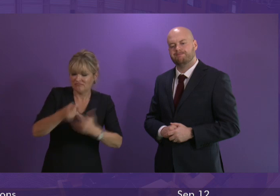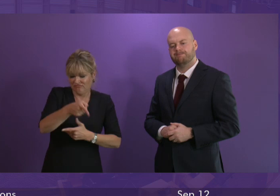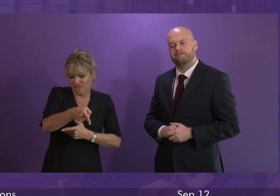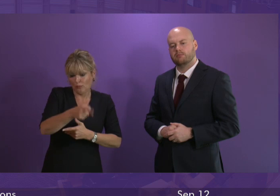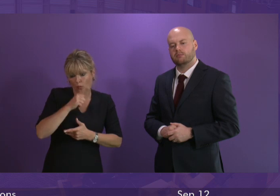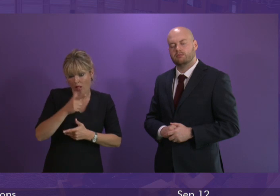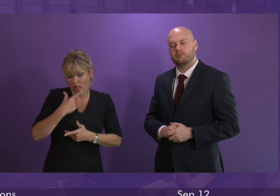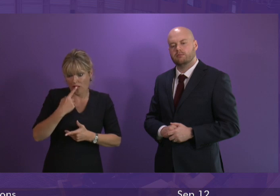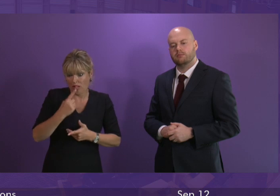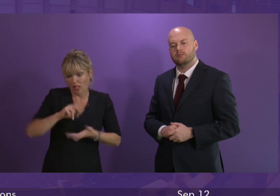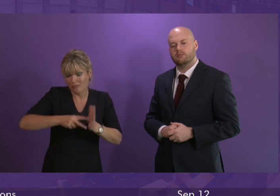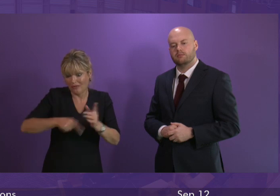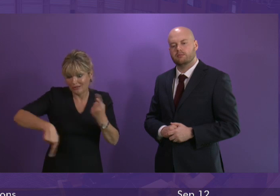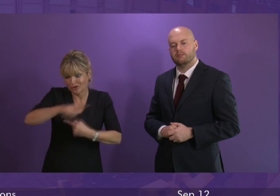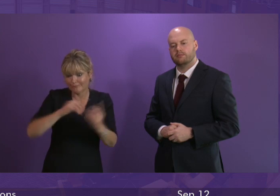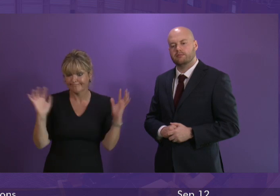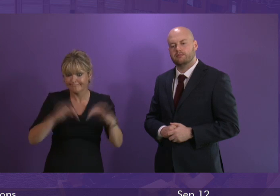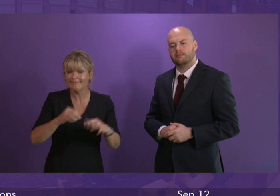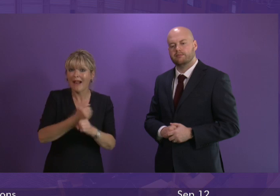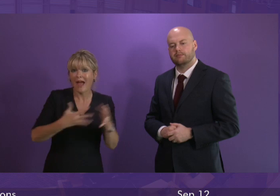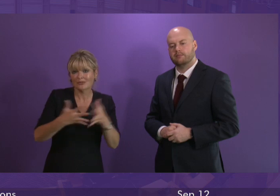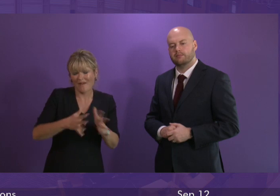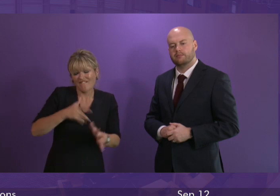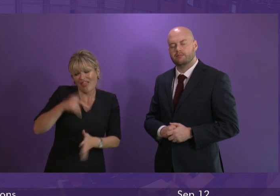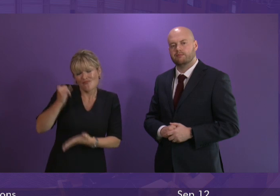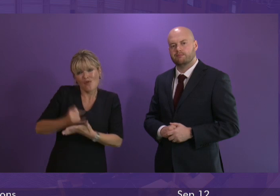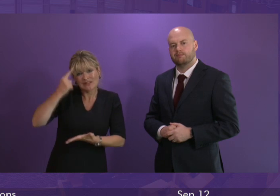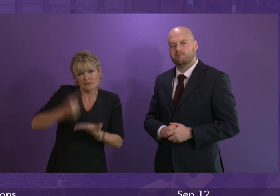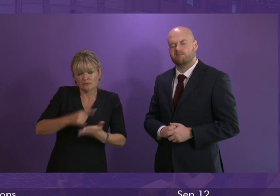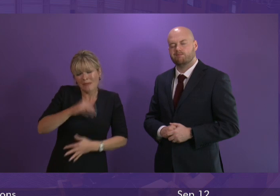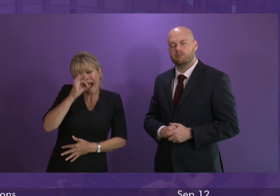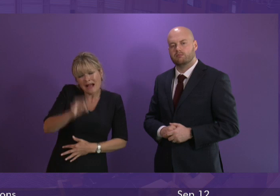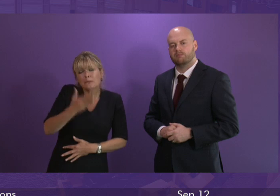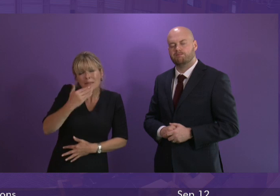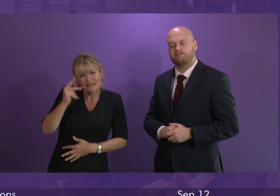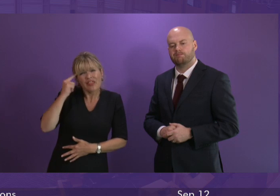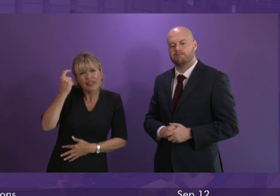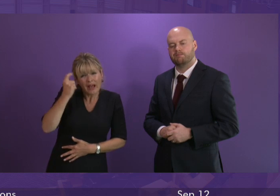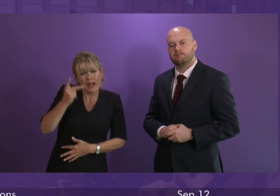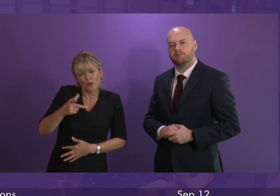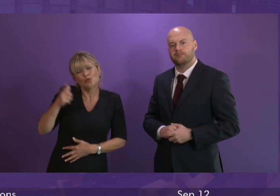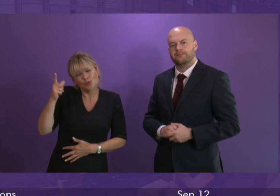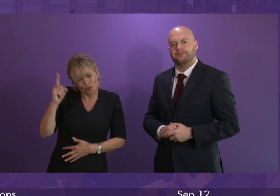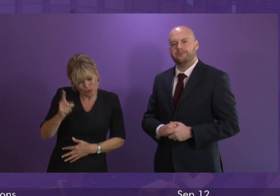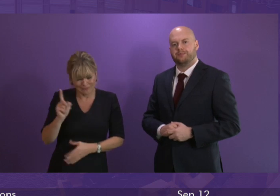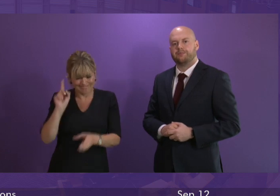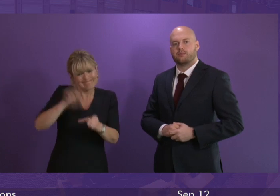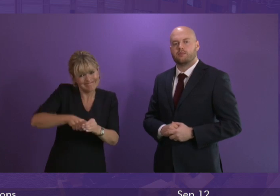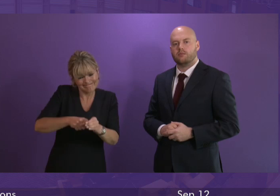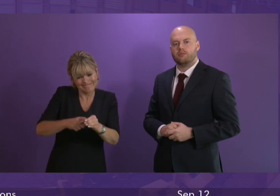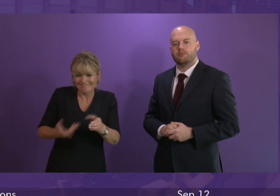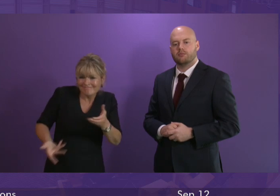I think that is the wrong decision and I take the opportunity today to ask them to reconsider that we should be coming together I